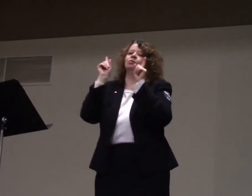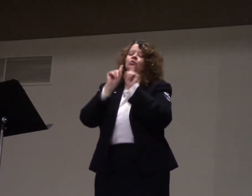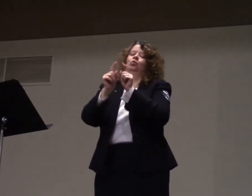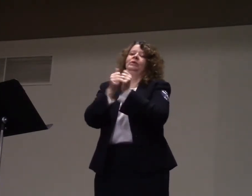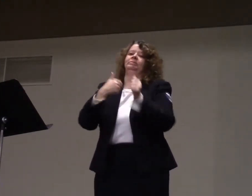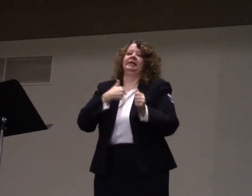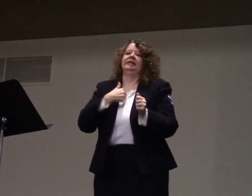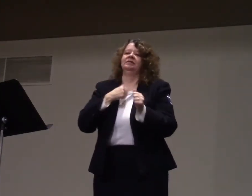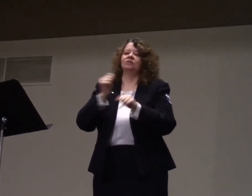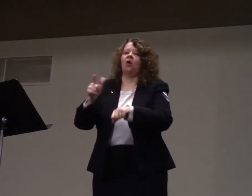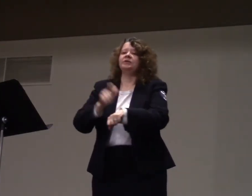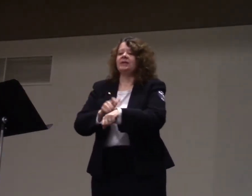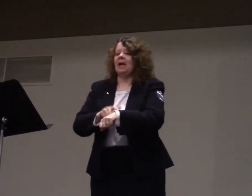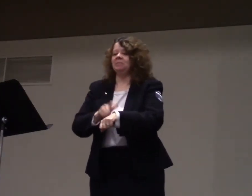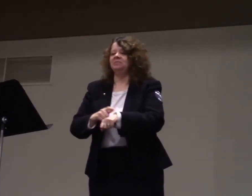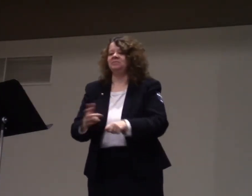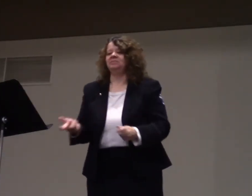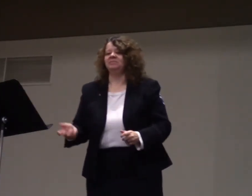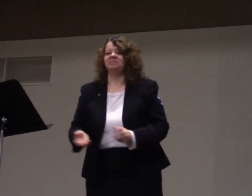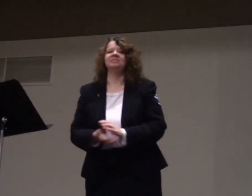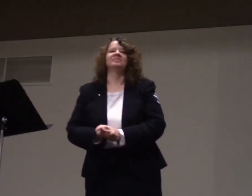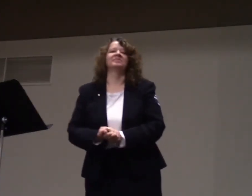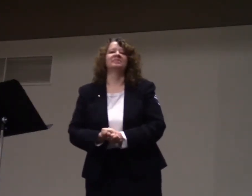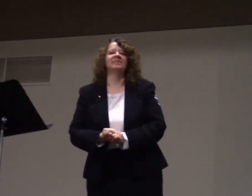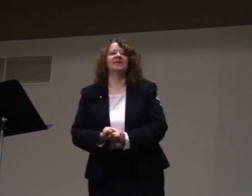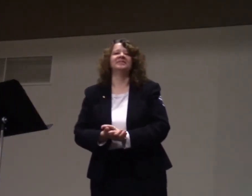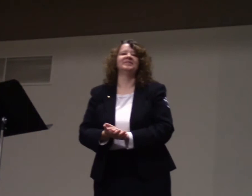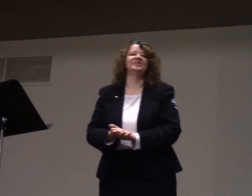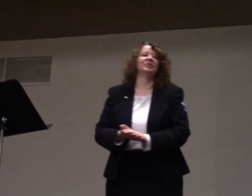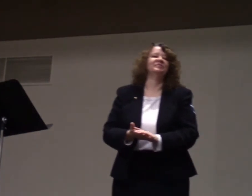But I knew that it was God's time to somebody to meet her.